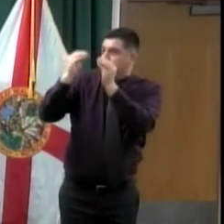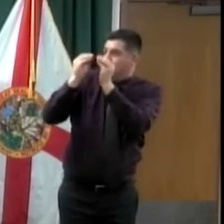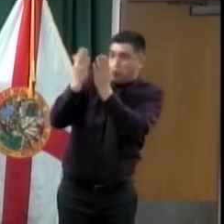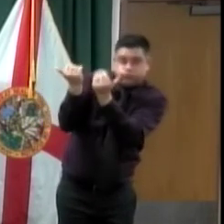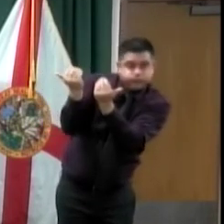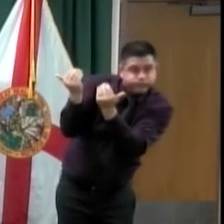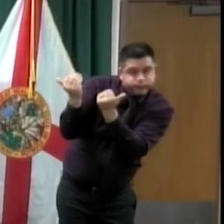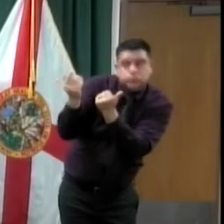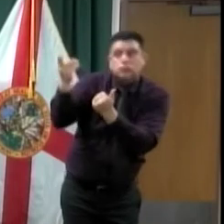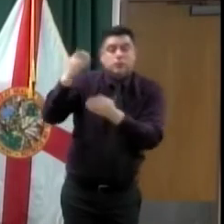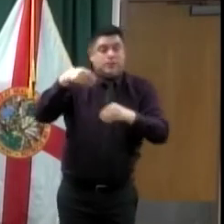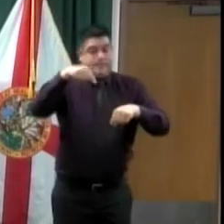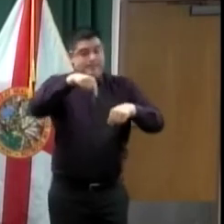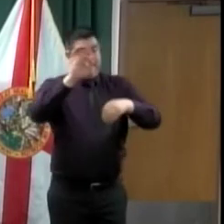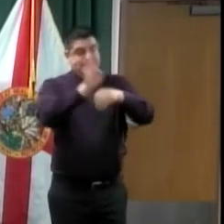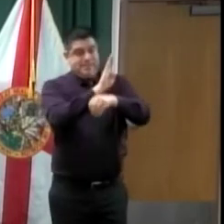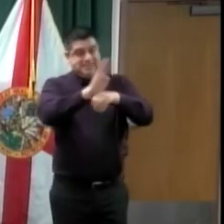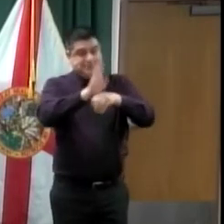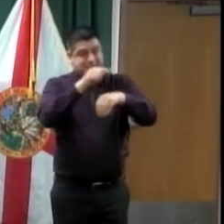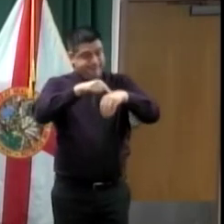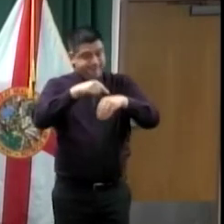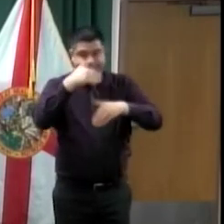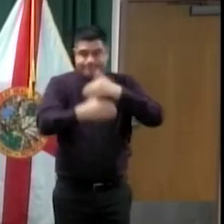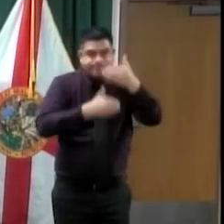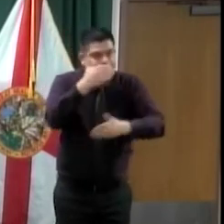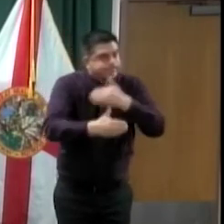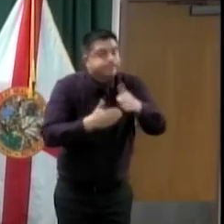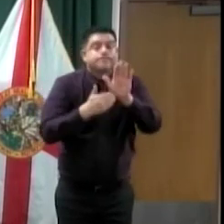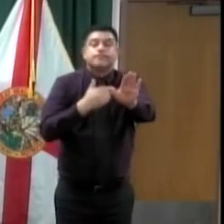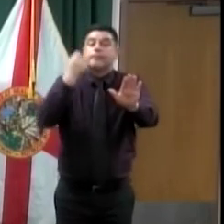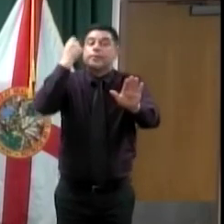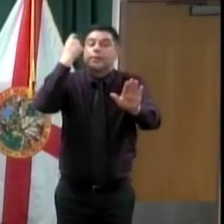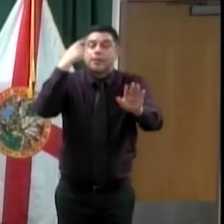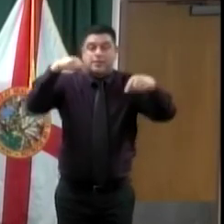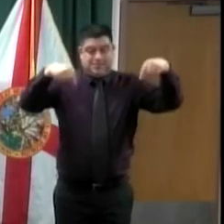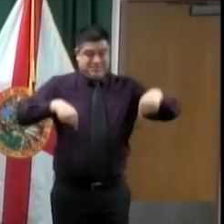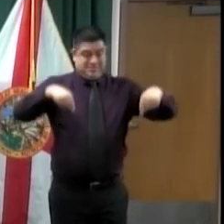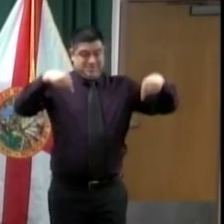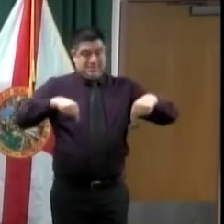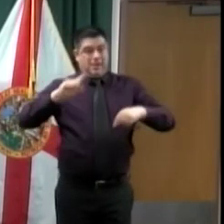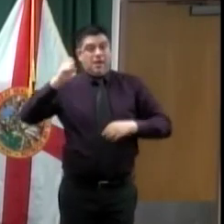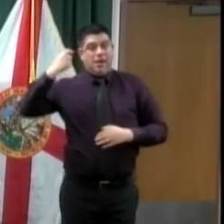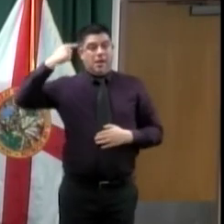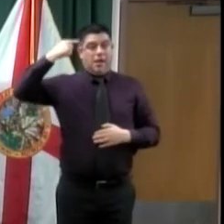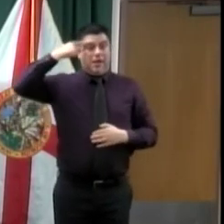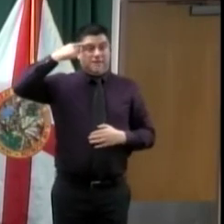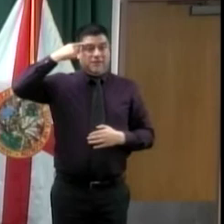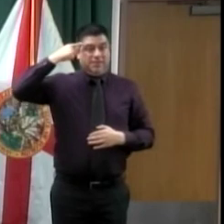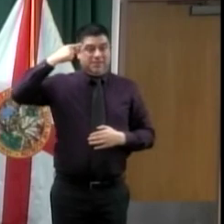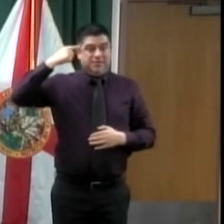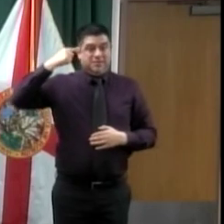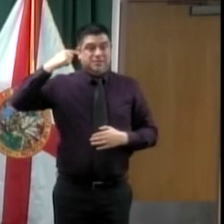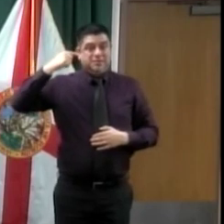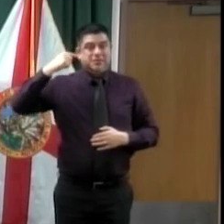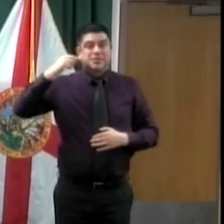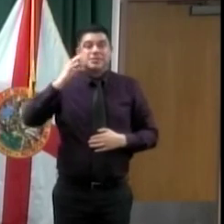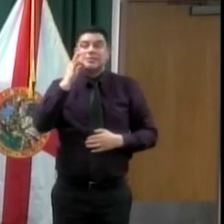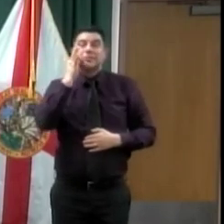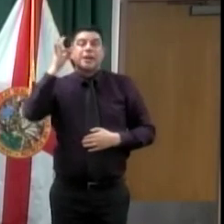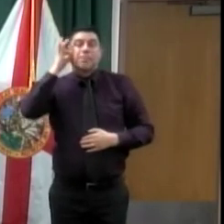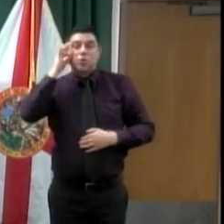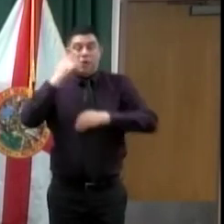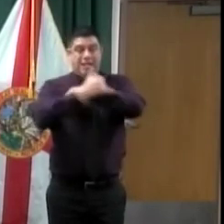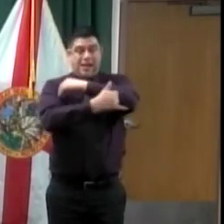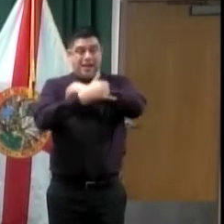statutory requirements on certain aspects of business that must take place in the county. We need to be doing